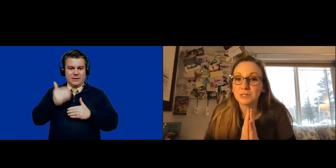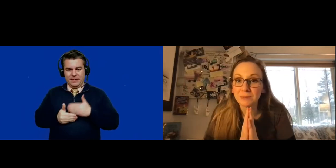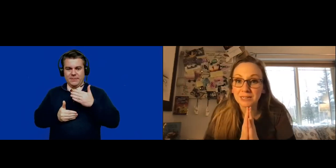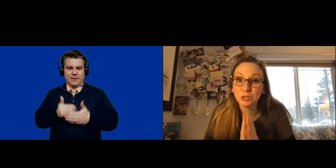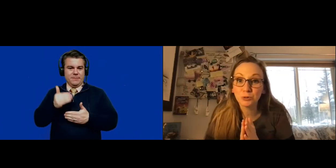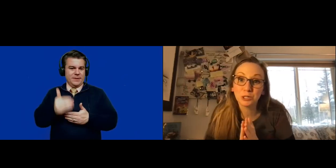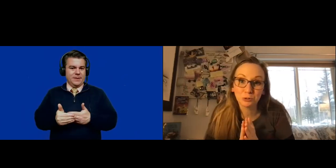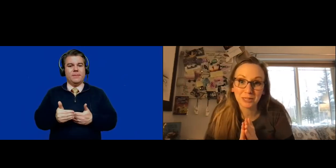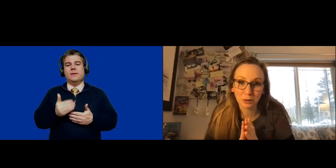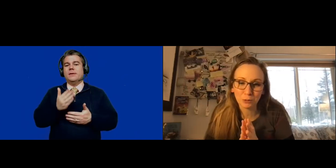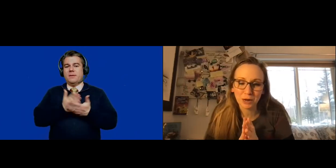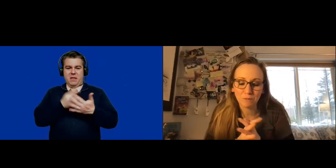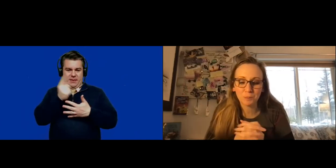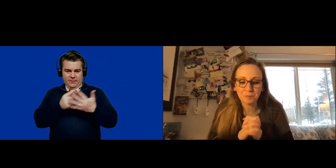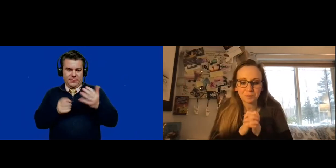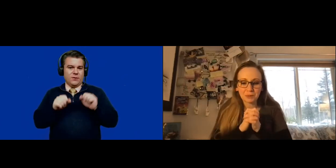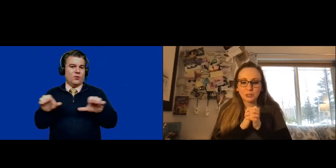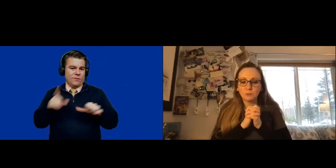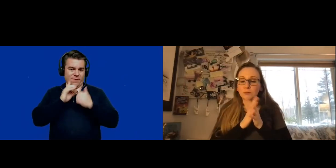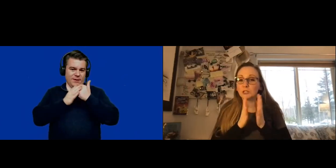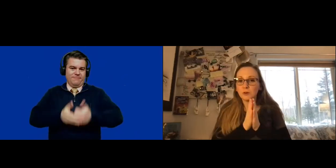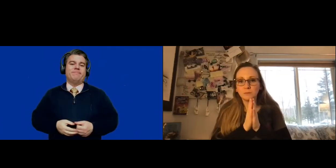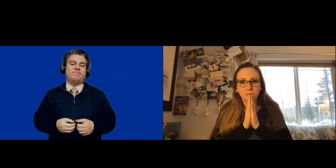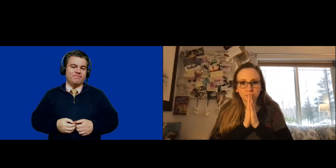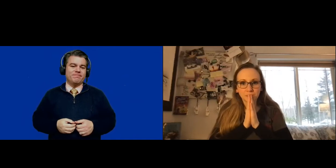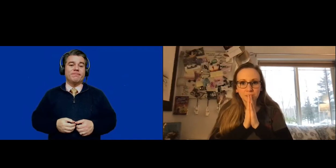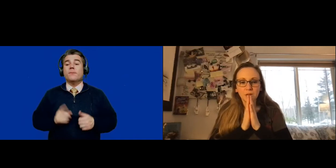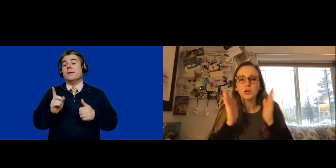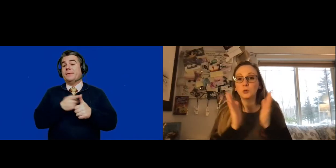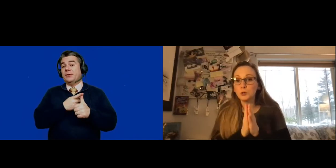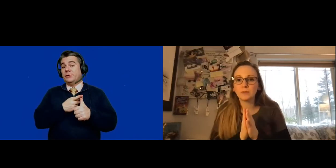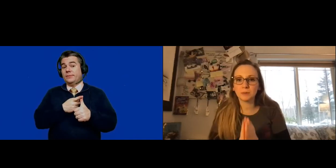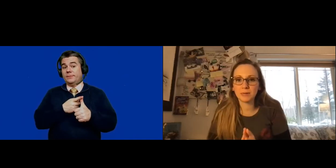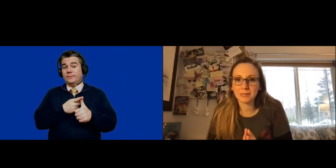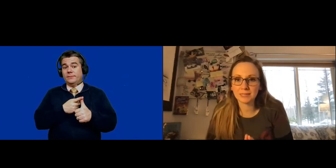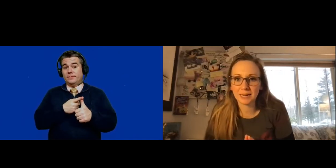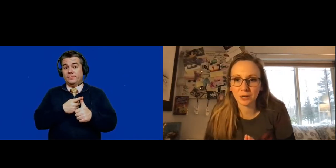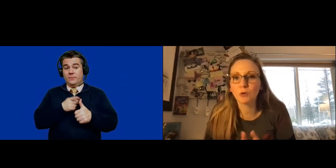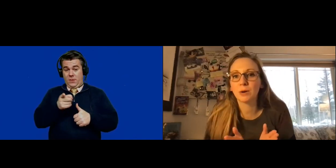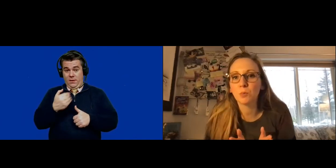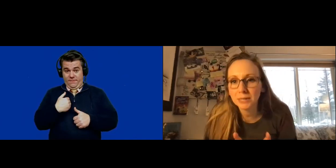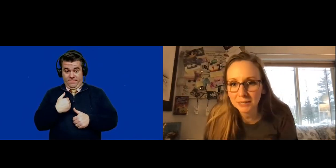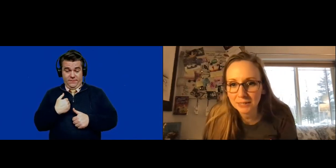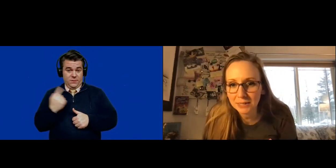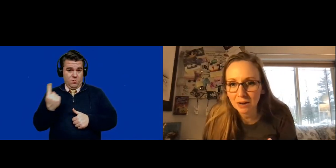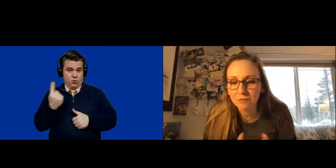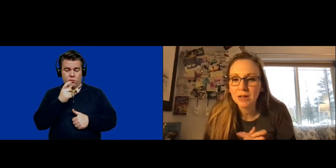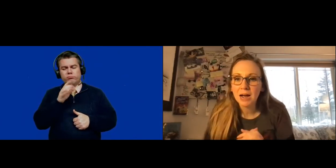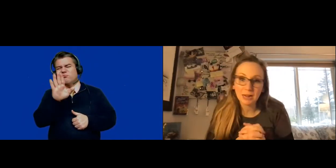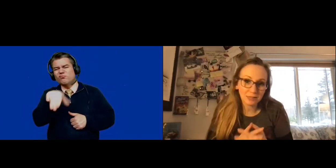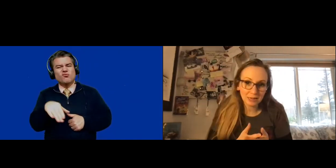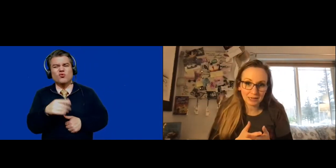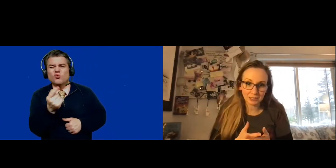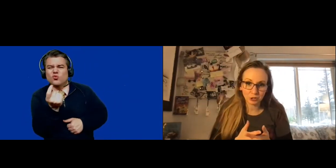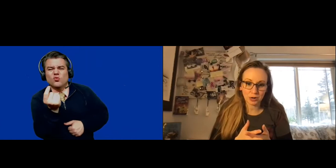some things you can do that could be helpful. So first of all, when you have somebody that's like, okay, what is this stuff?